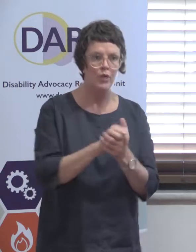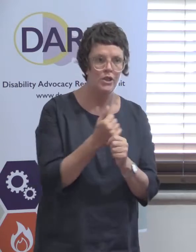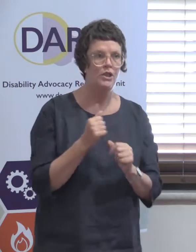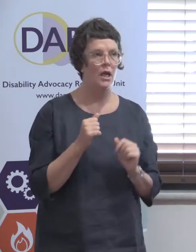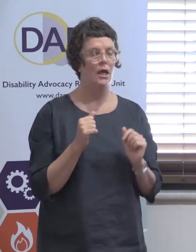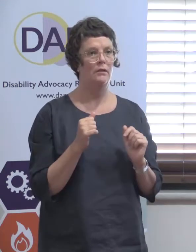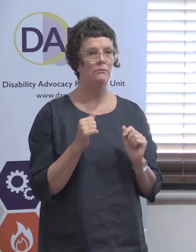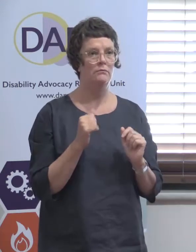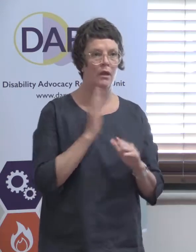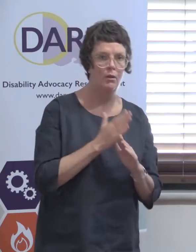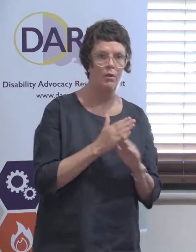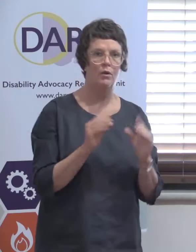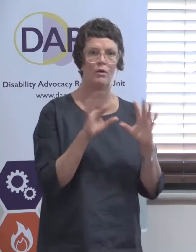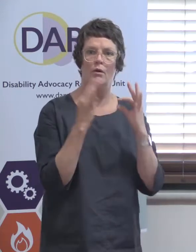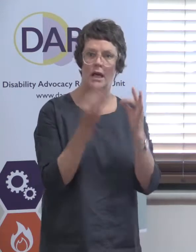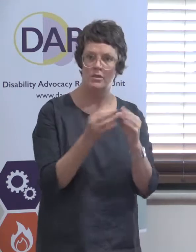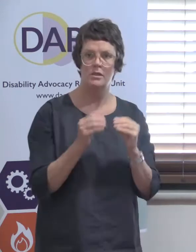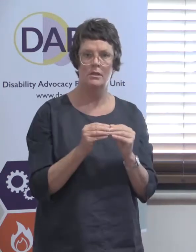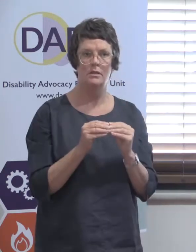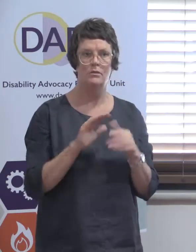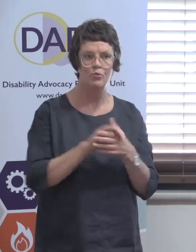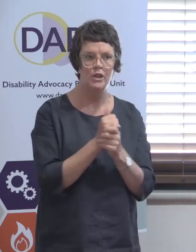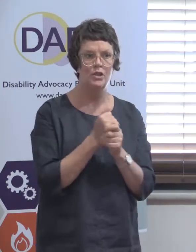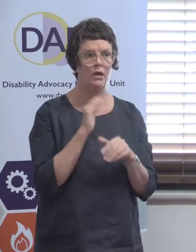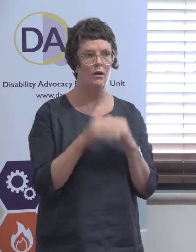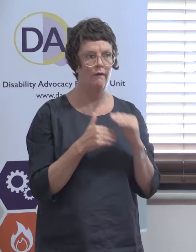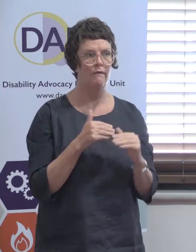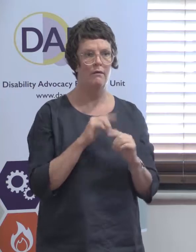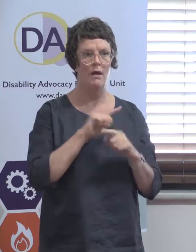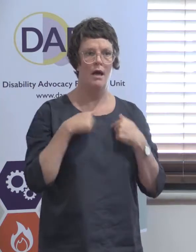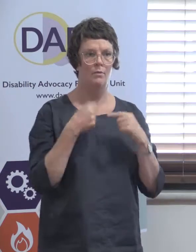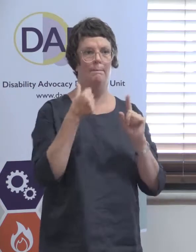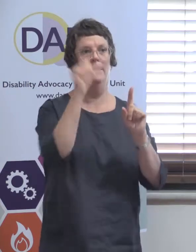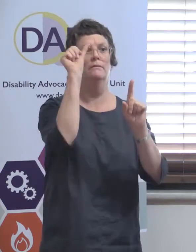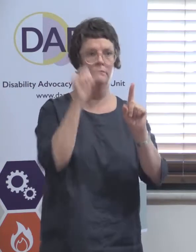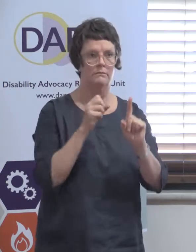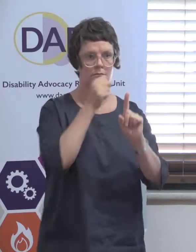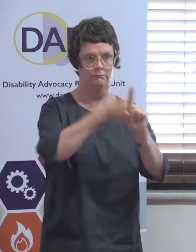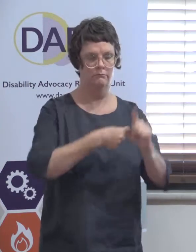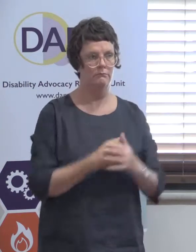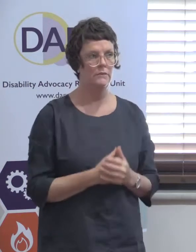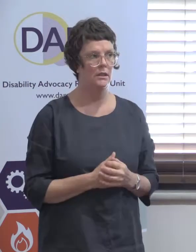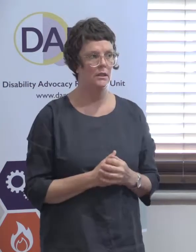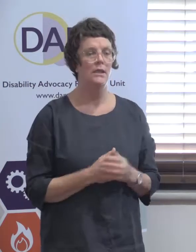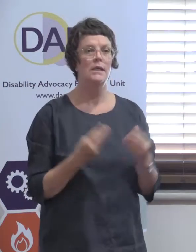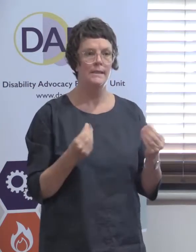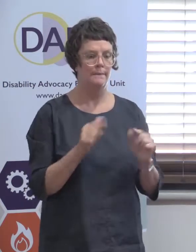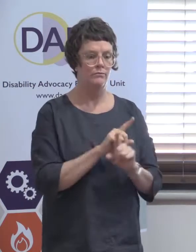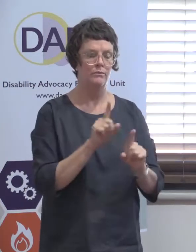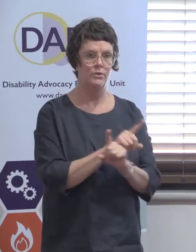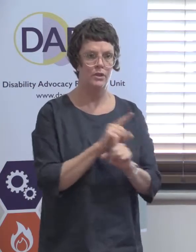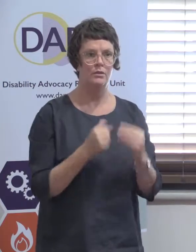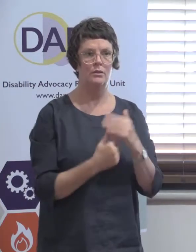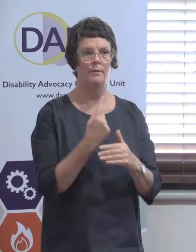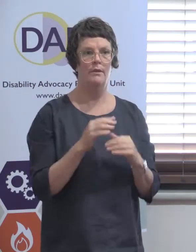we work with appreciate some of the outcomes that we get for people. Some of the changes that are made are significant